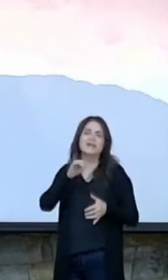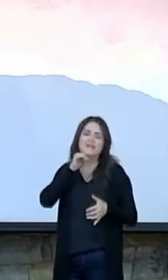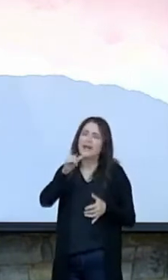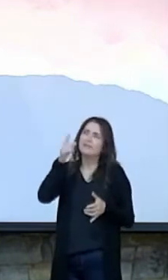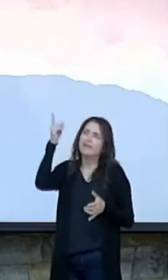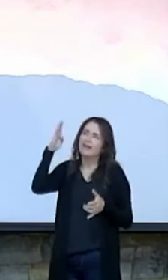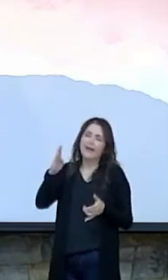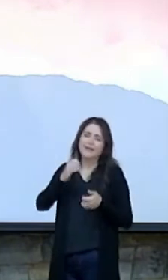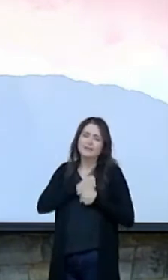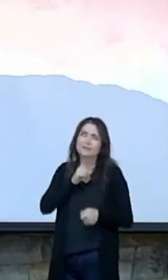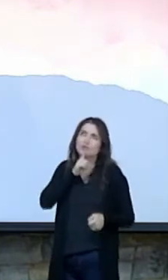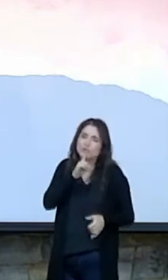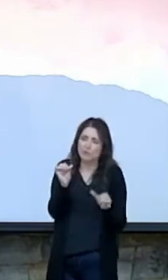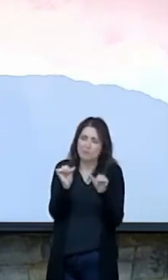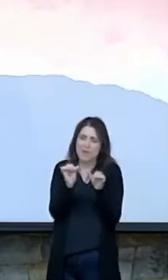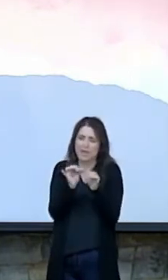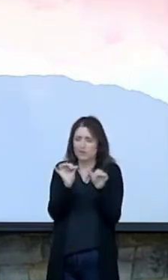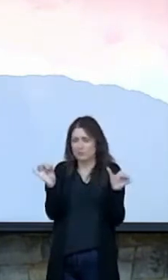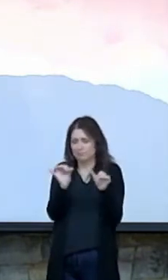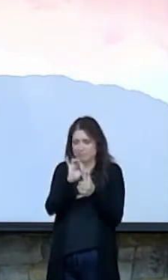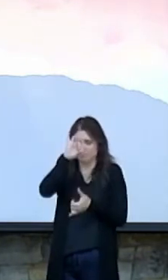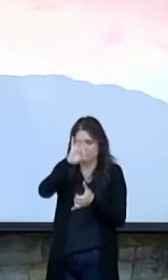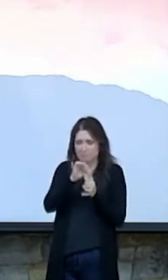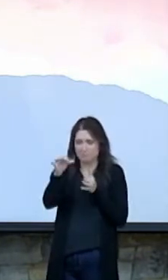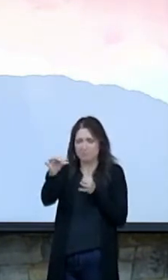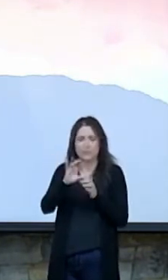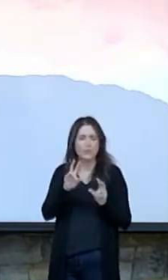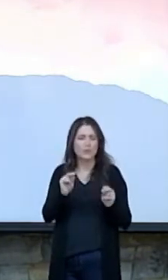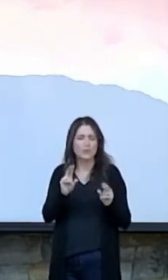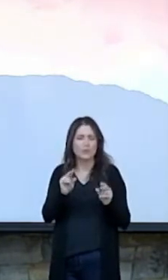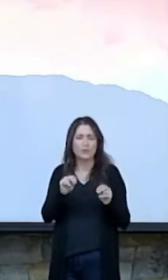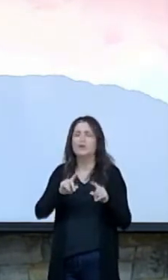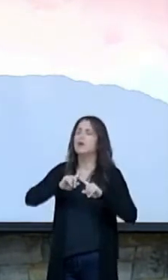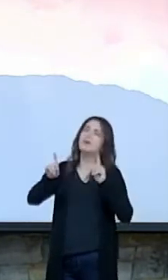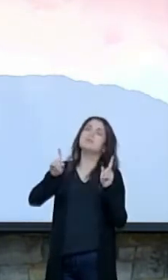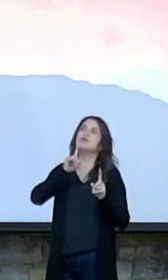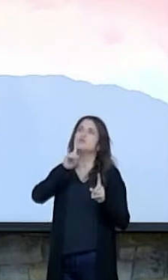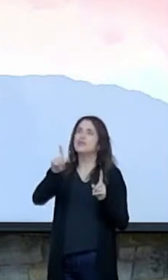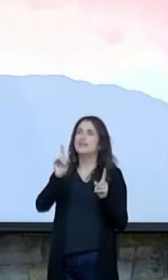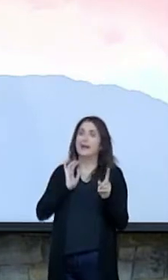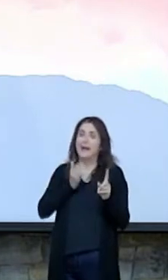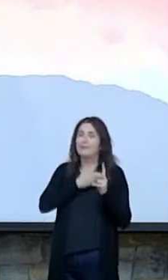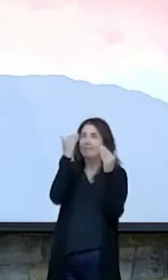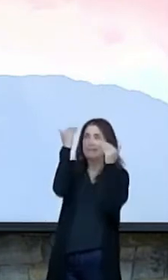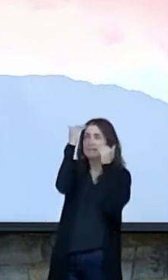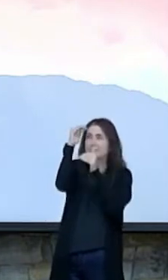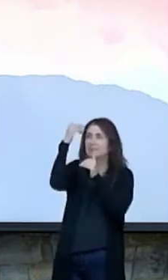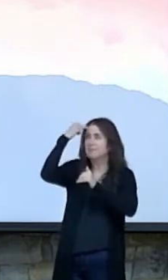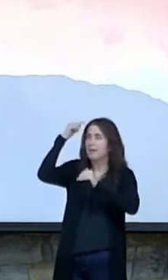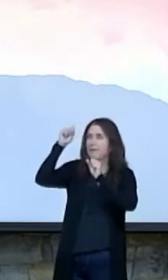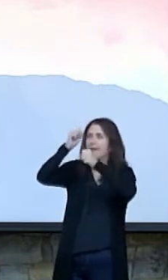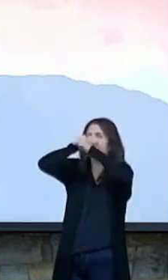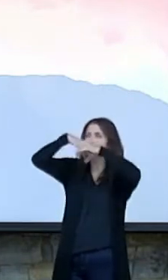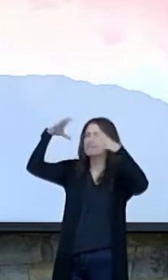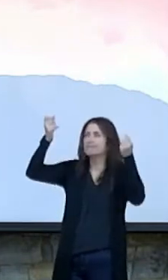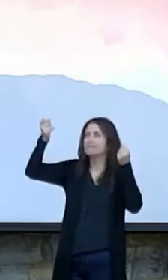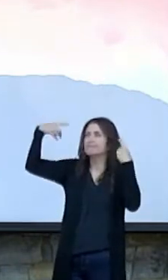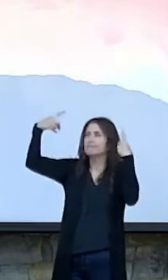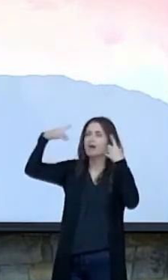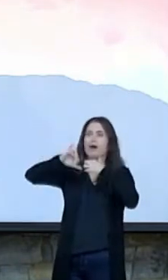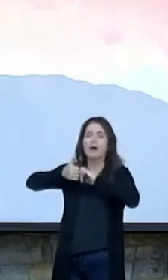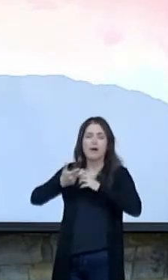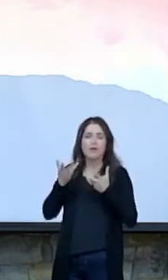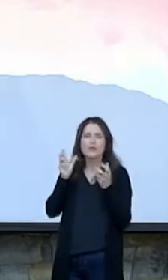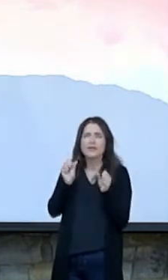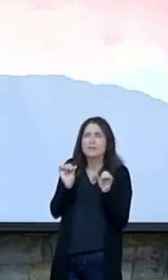truly be measured. It's really the only thing that our limited minds have the ability to understand when it comes to trying